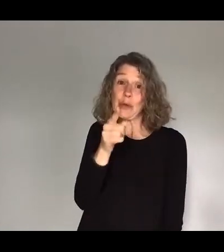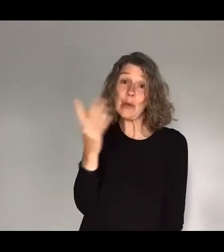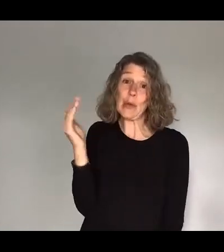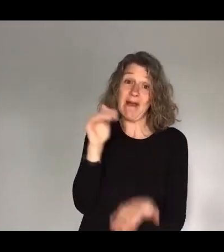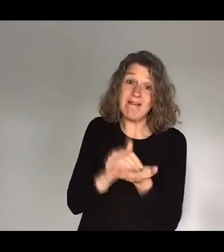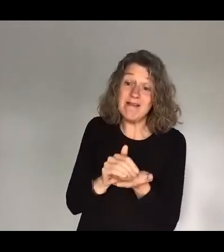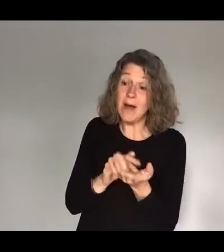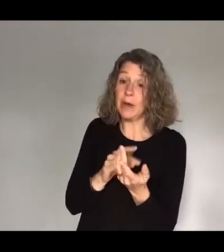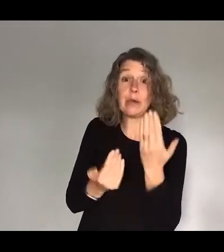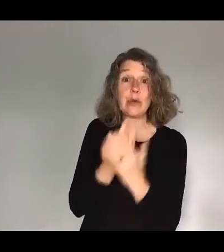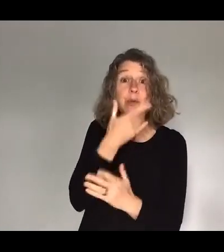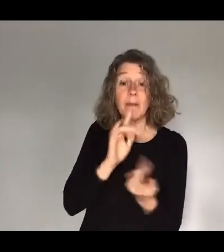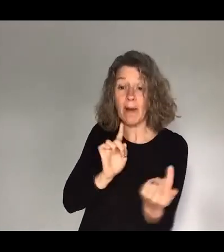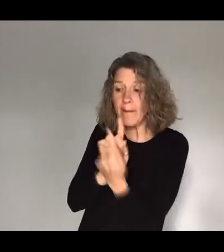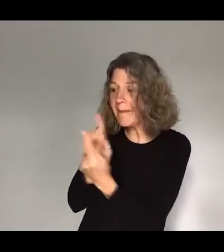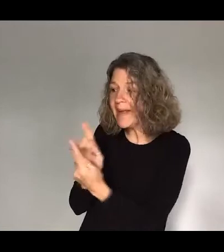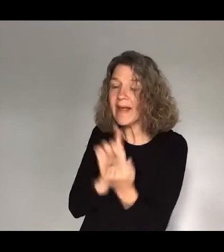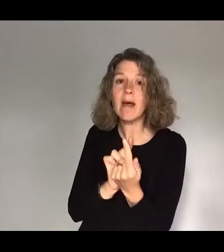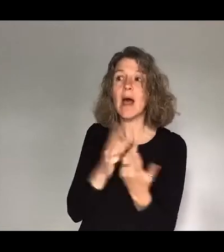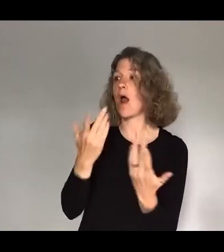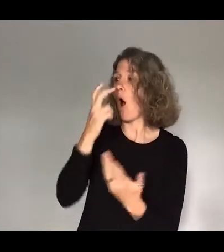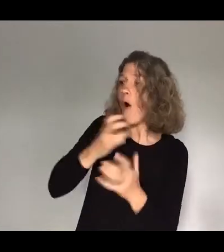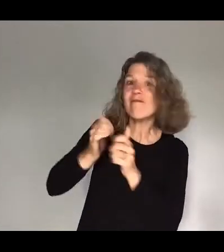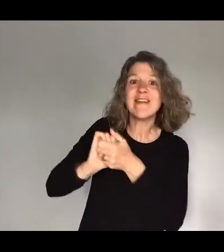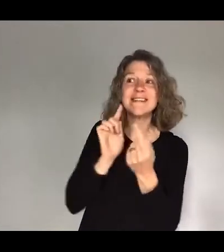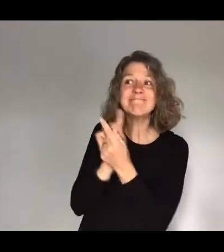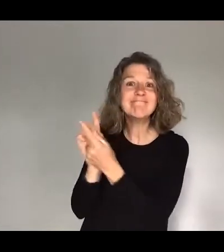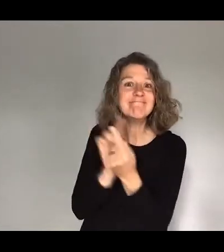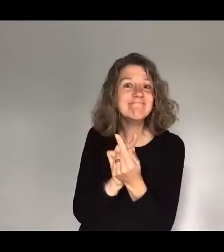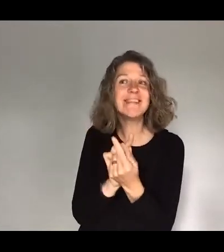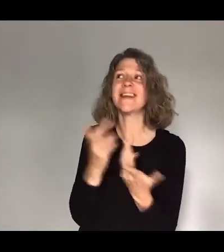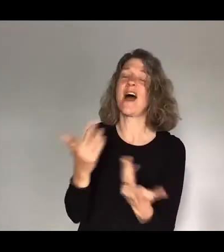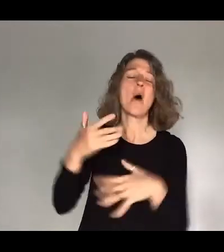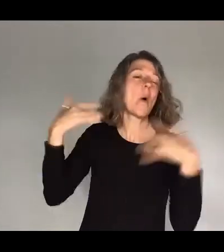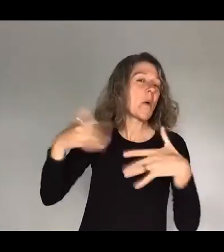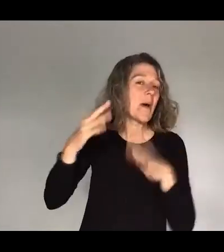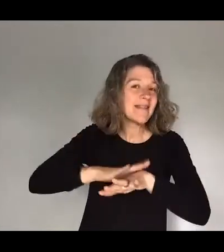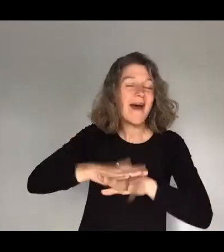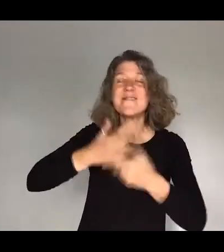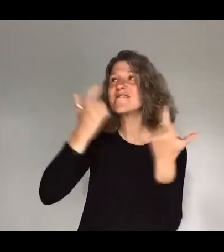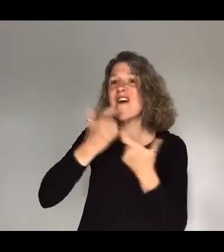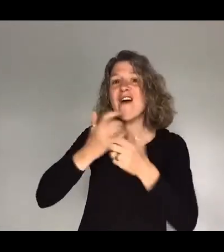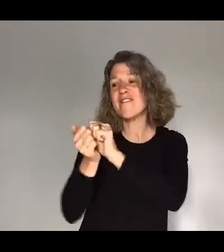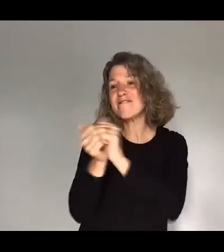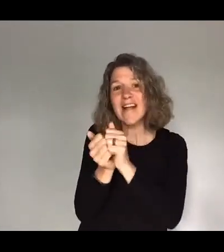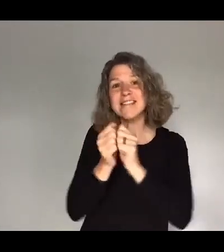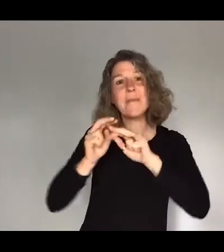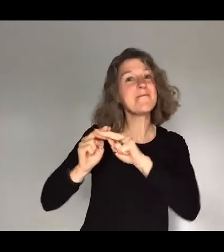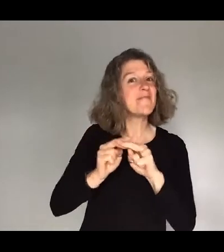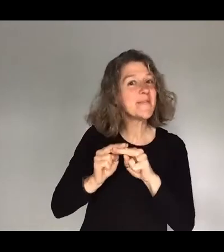new people, you regather with old people. And it's an amazing time of fun, fellowship, family, and community on